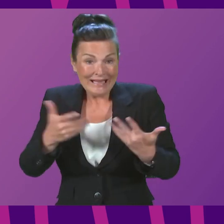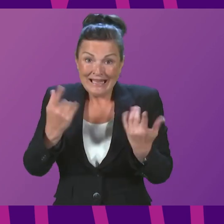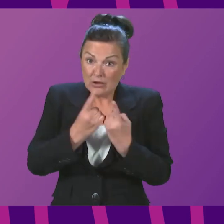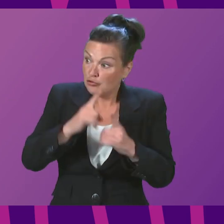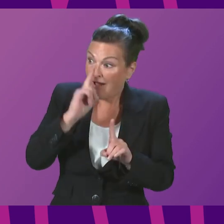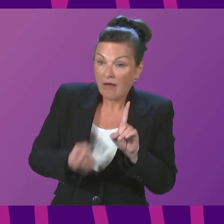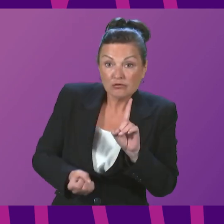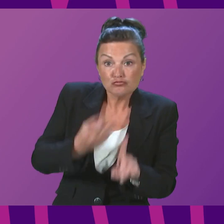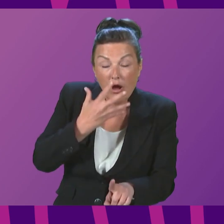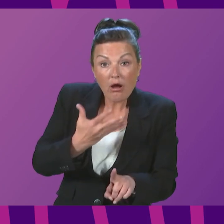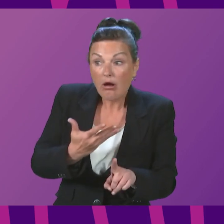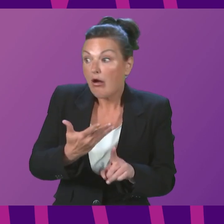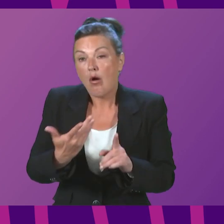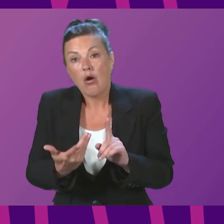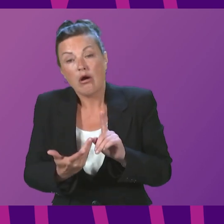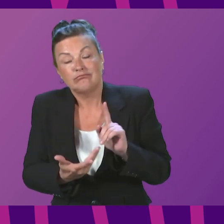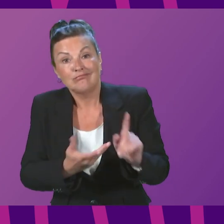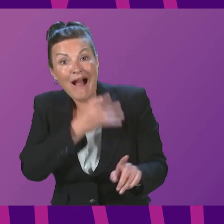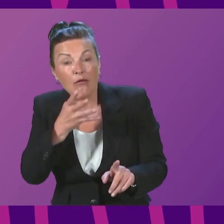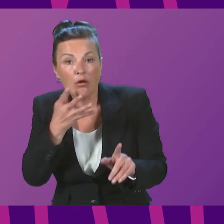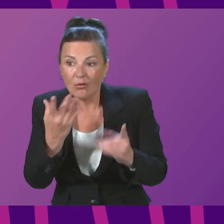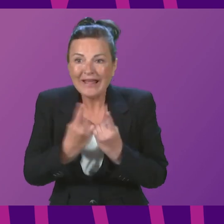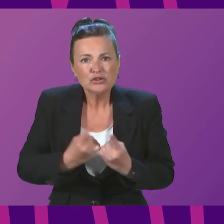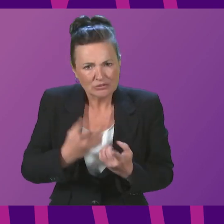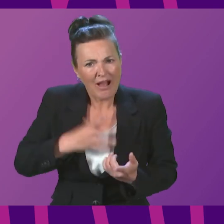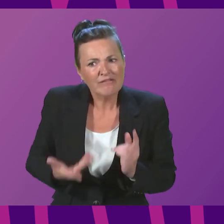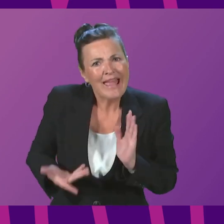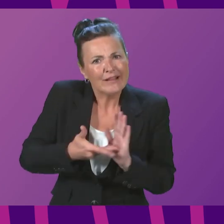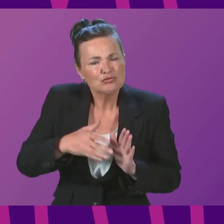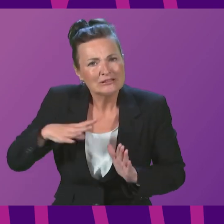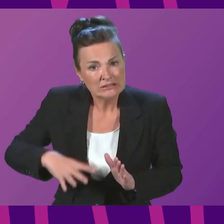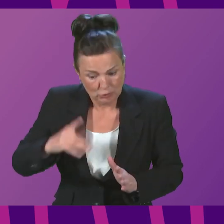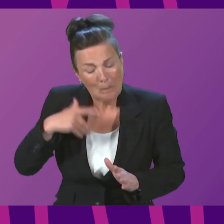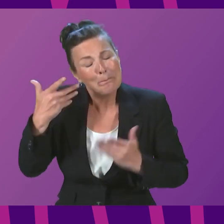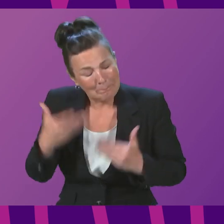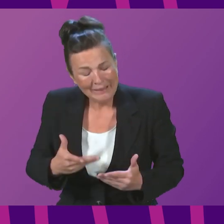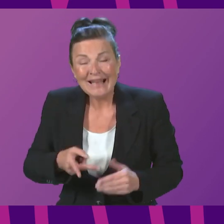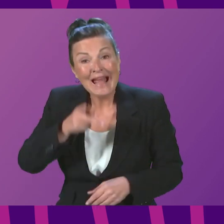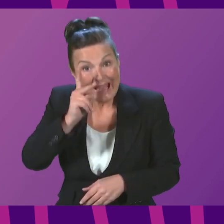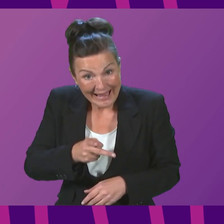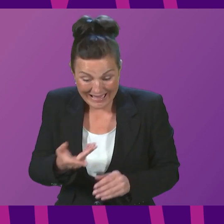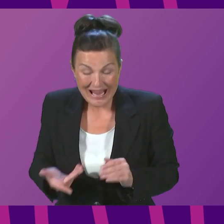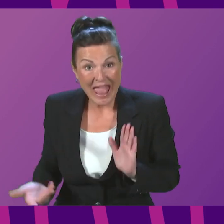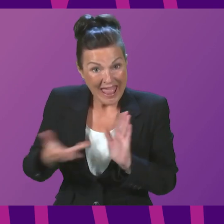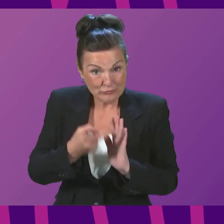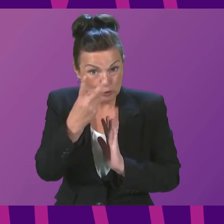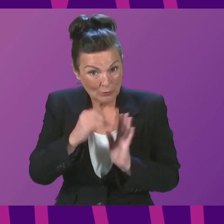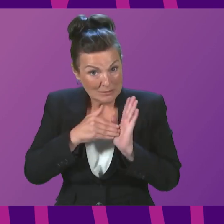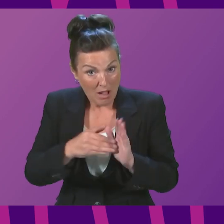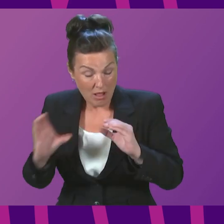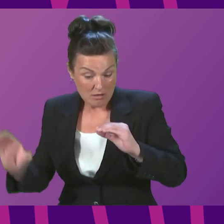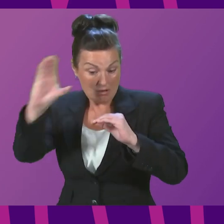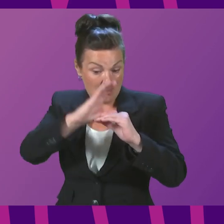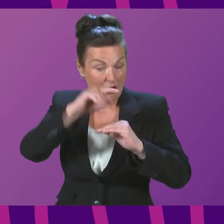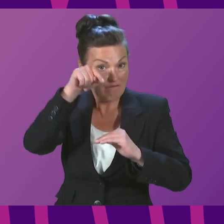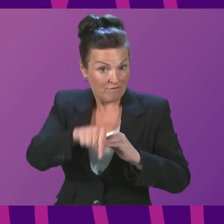misuse often have other needs. So we have allocated £20 million of additional funding for residential rehab, and